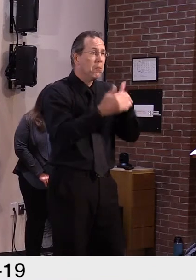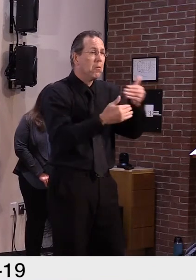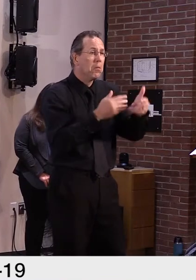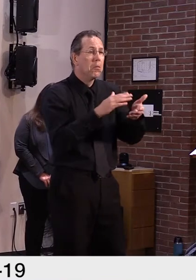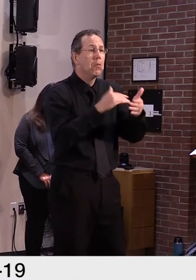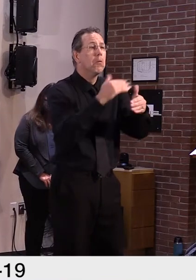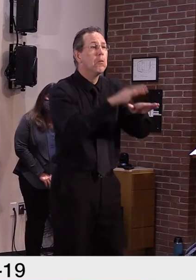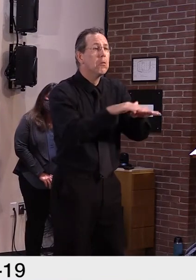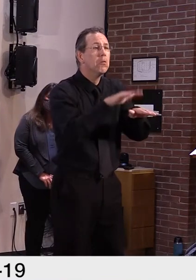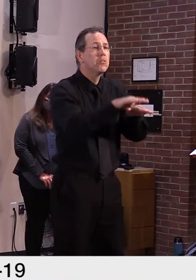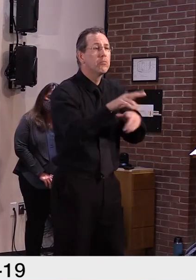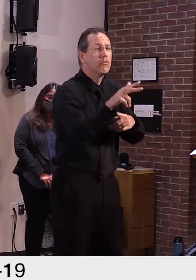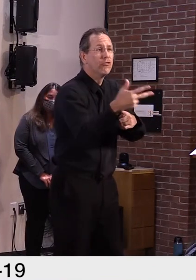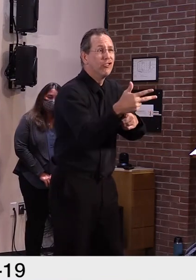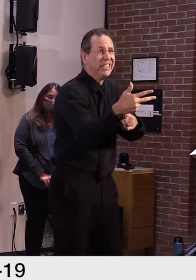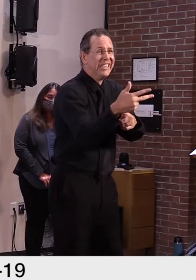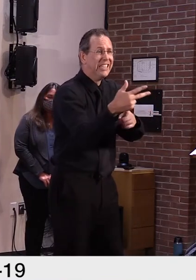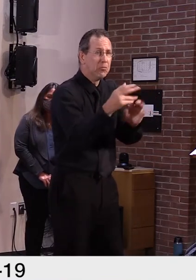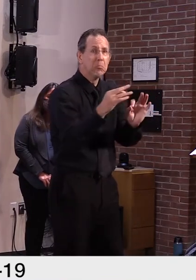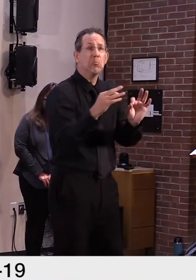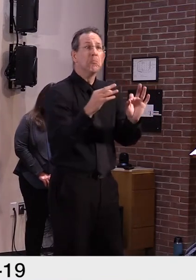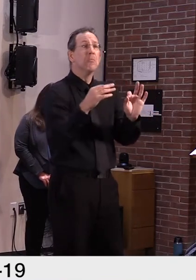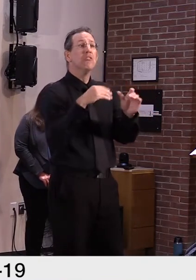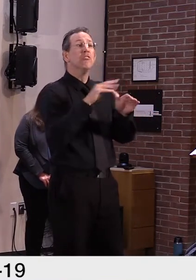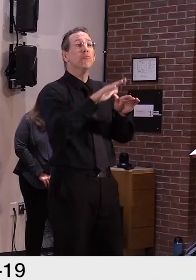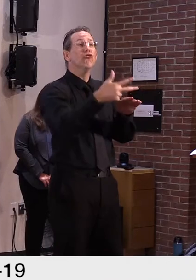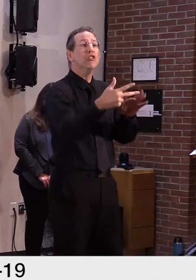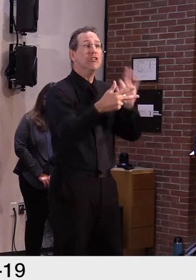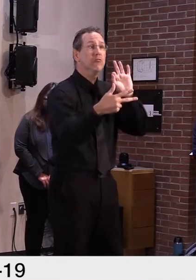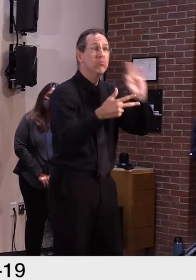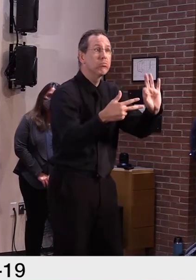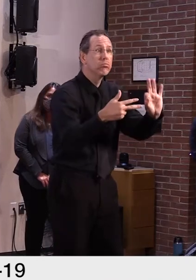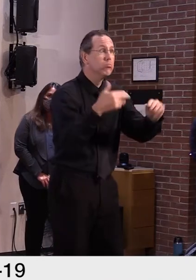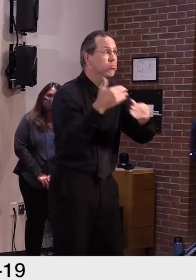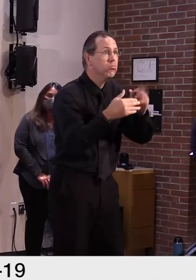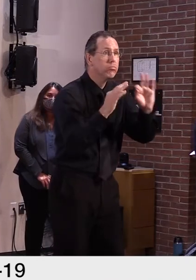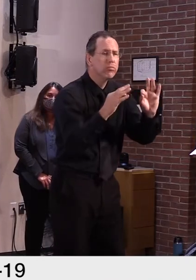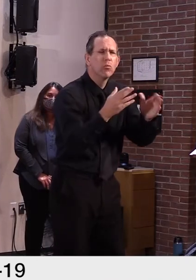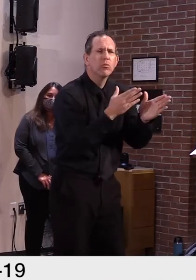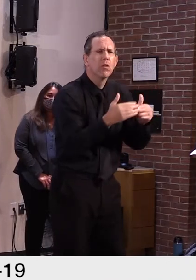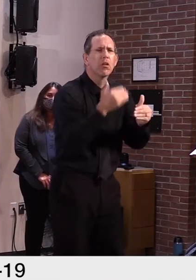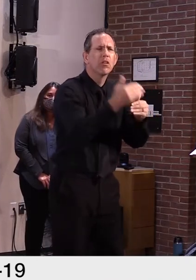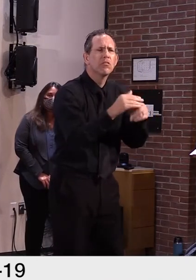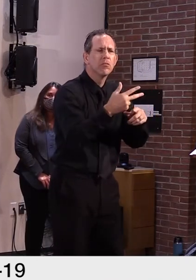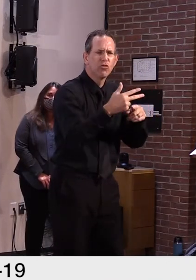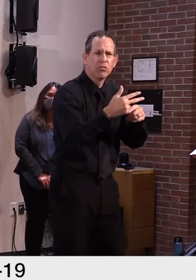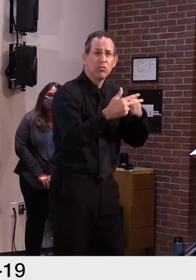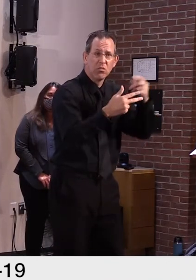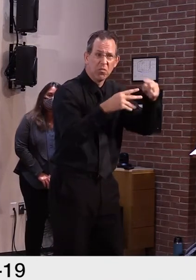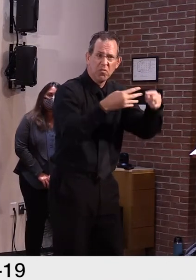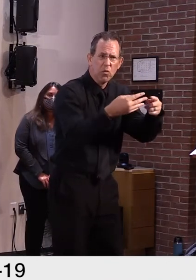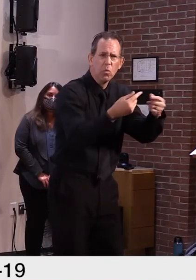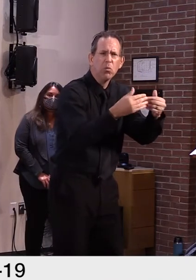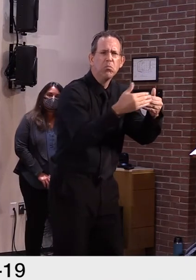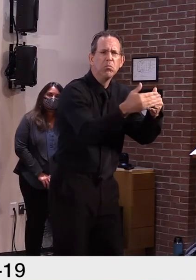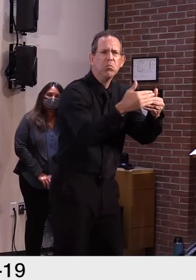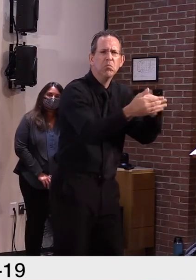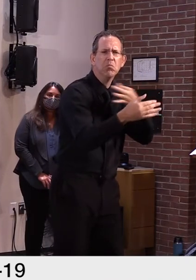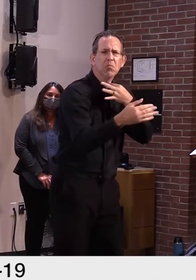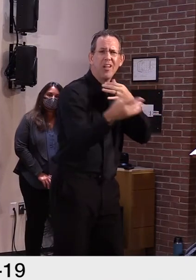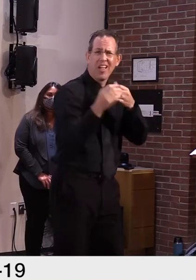As I mentioned, we're certainly trying to think about the future and plan accordingly. You know, we're listening very closely